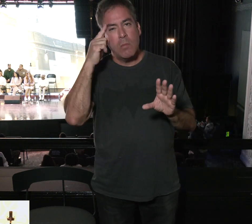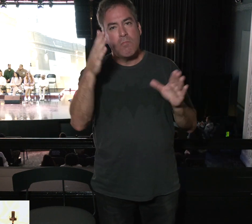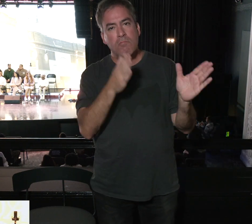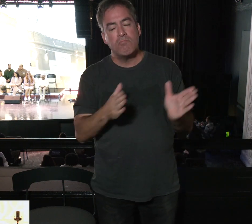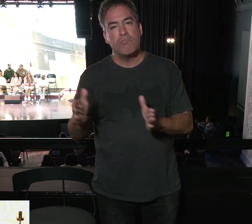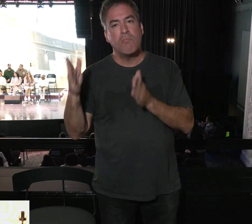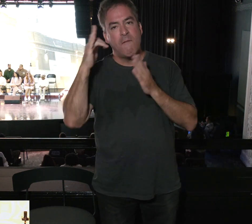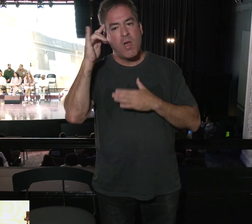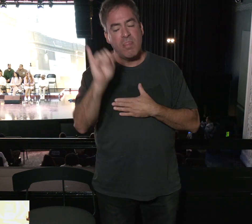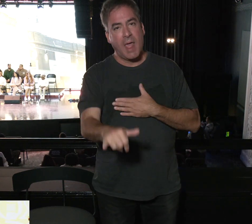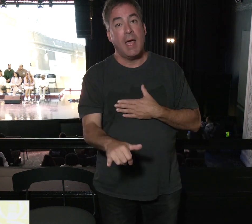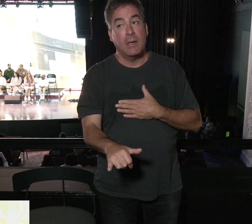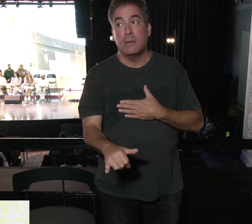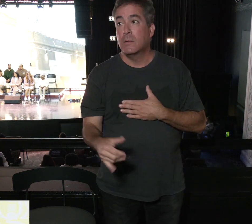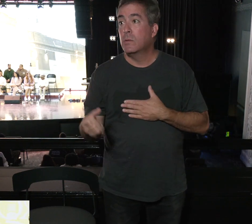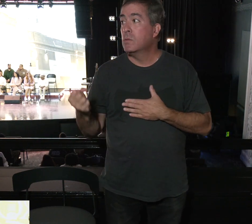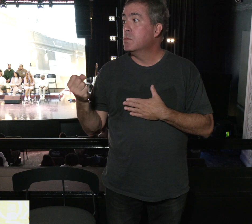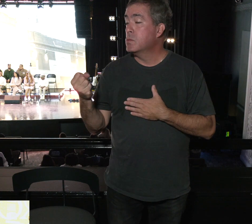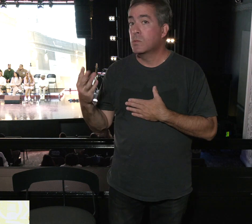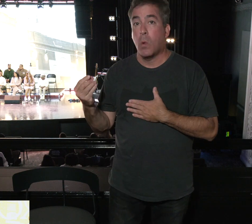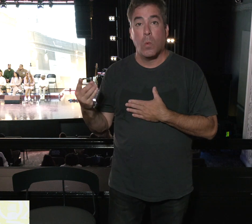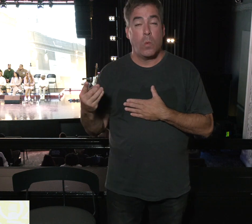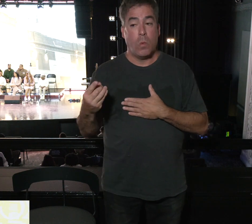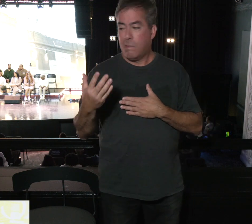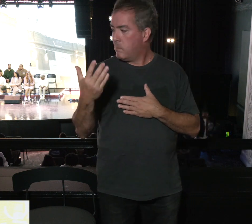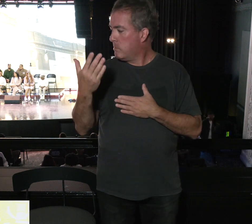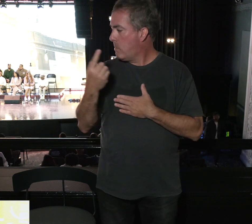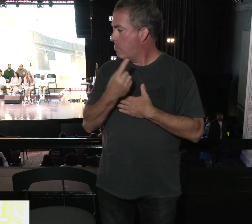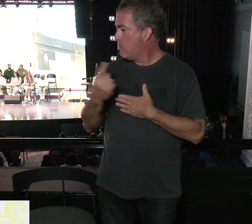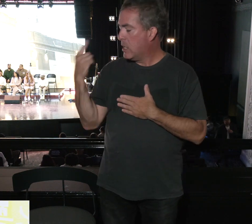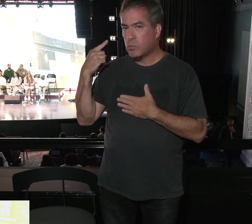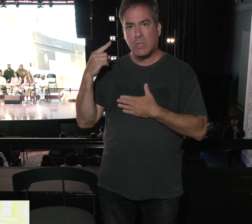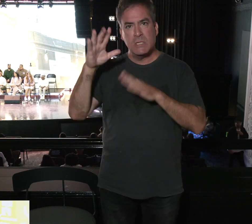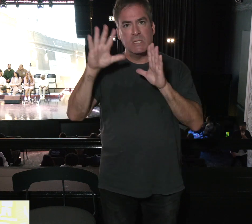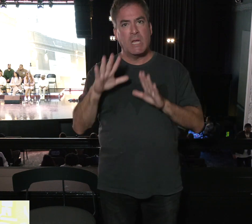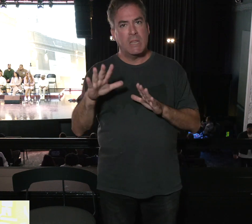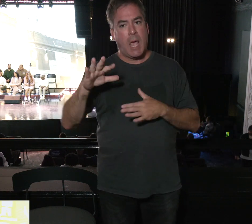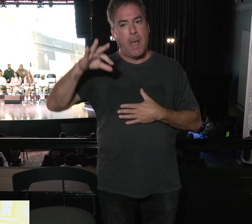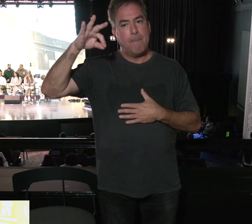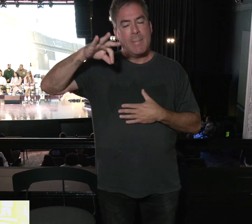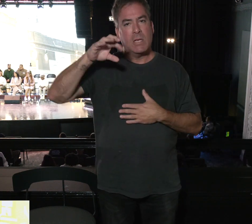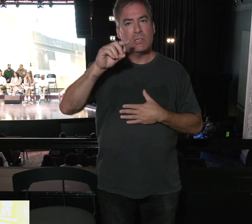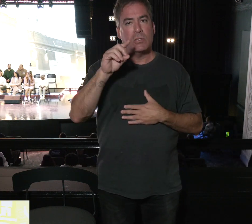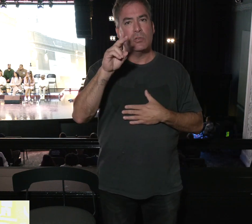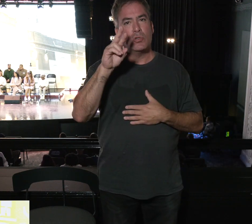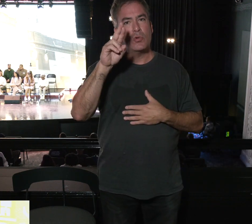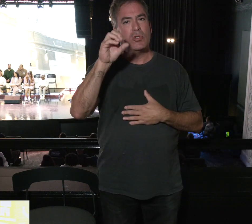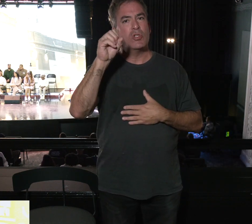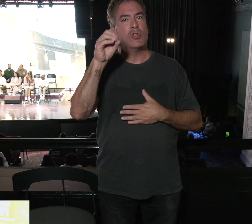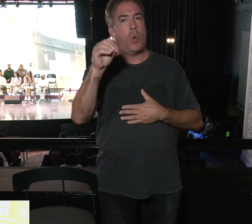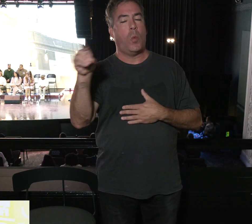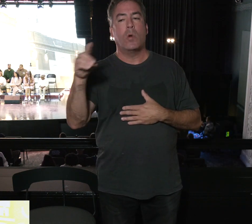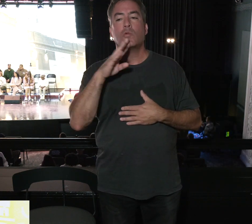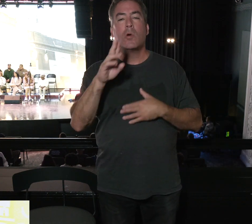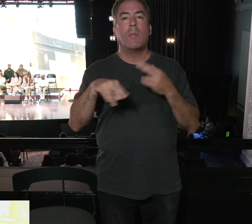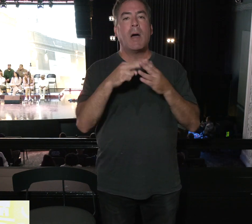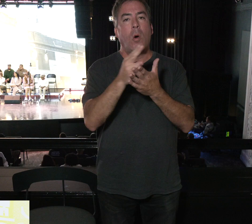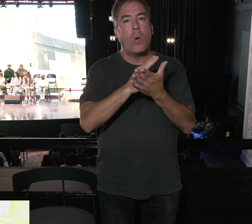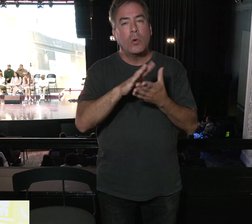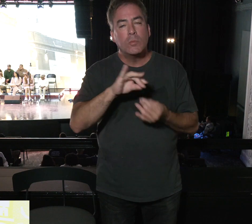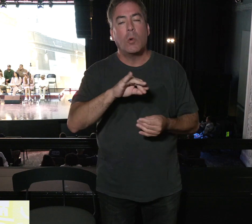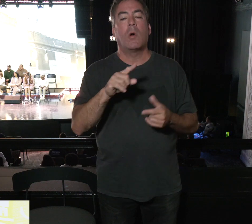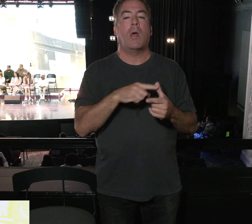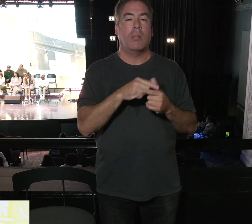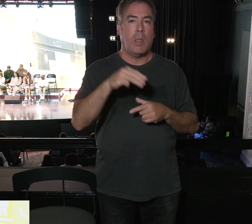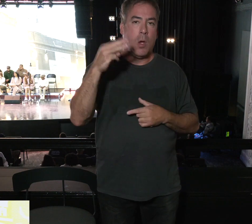for it. And so last Sunday, Pastor Durso spoke about the Holy Spirit, and then Wednesday,